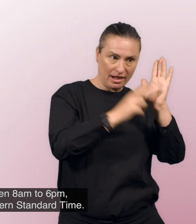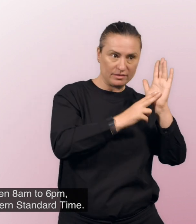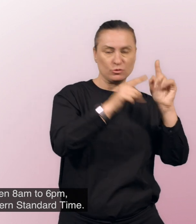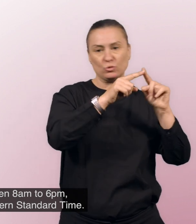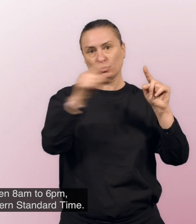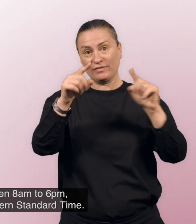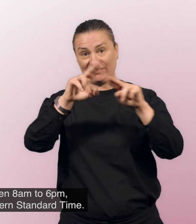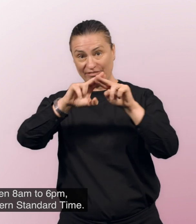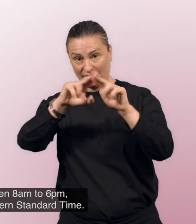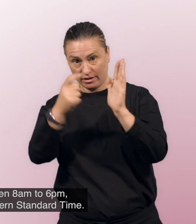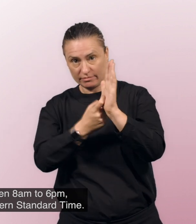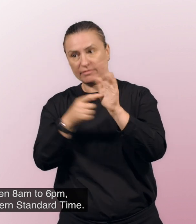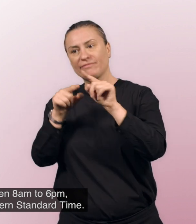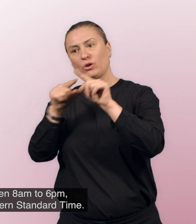Eastern Standard Time.